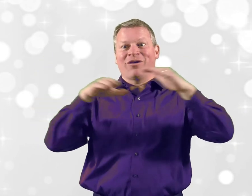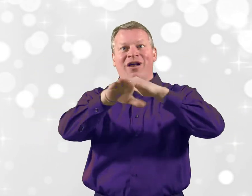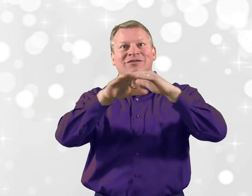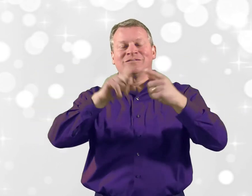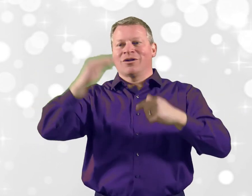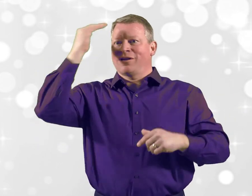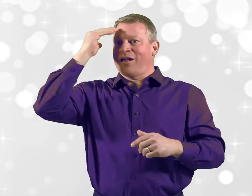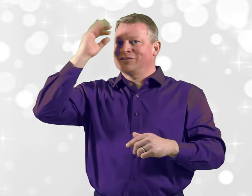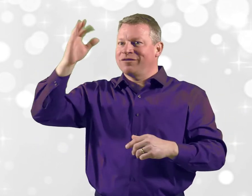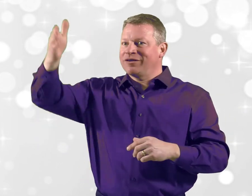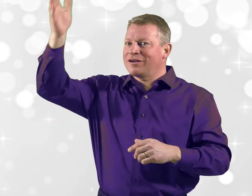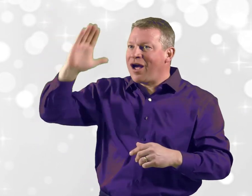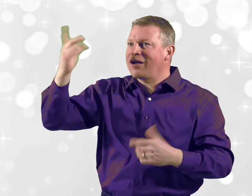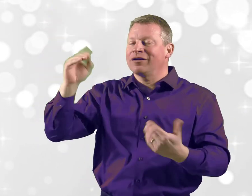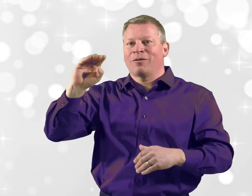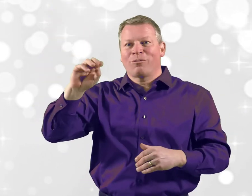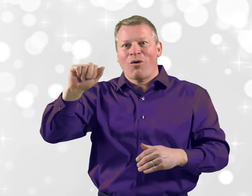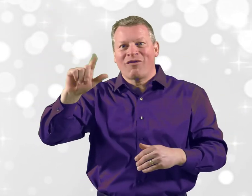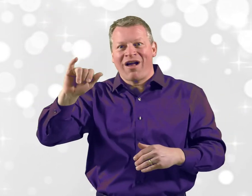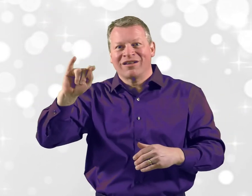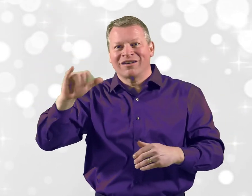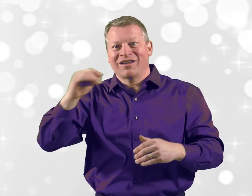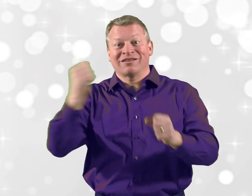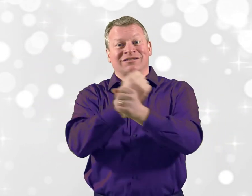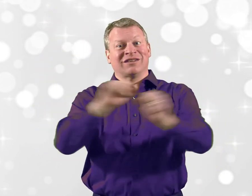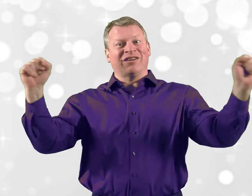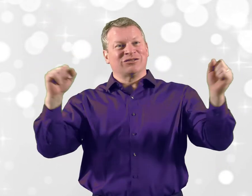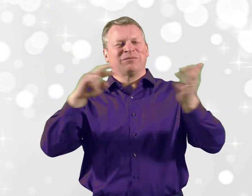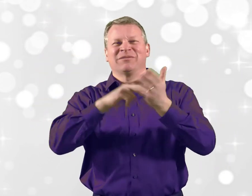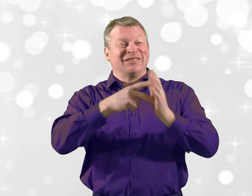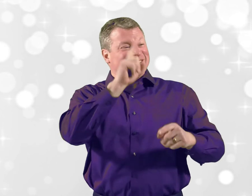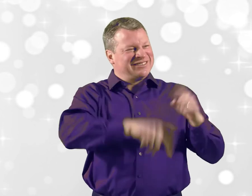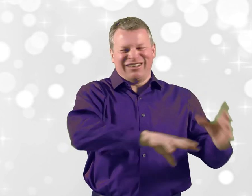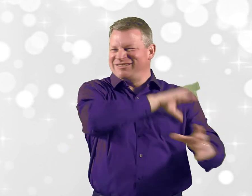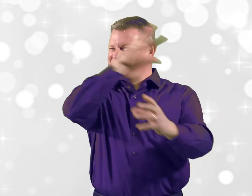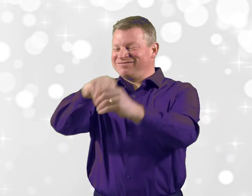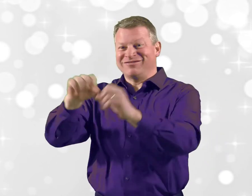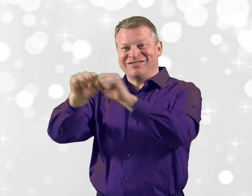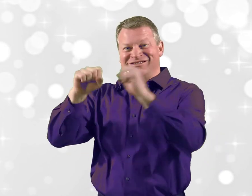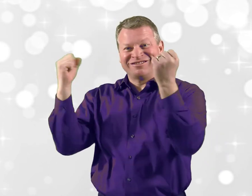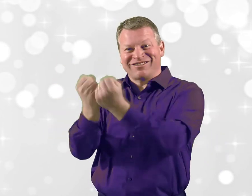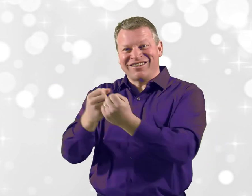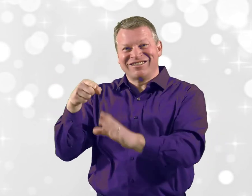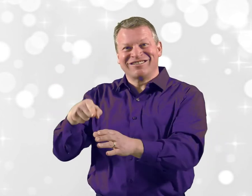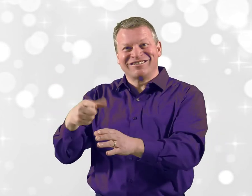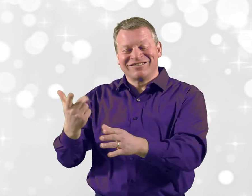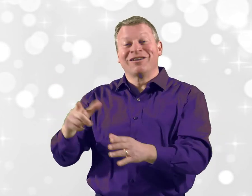Deaf people had no access to the knowledge of God, morality, and salvation, and could not fully